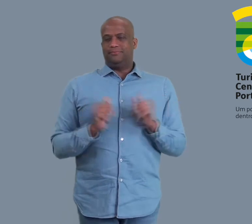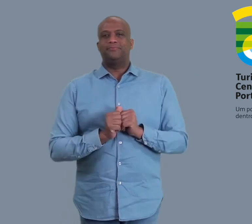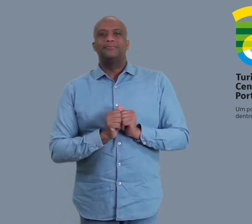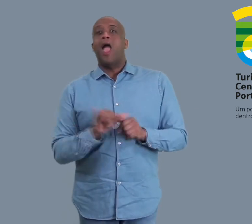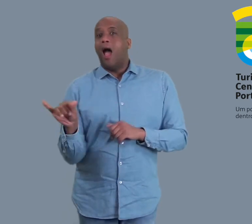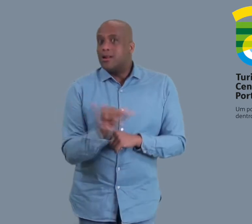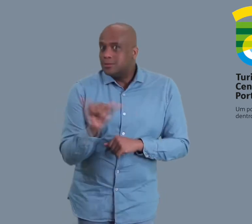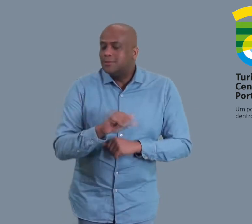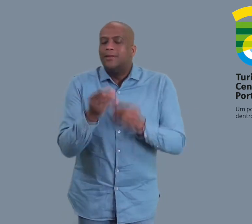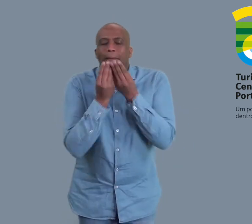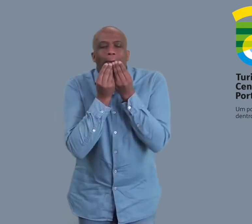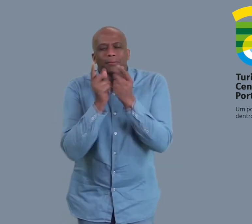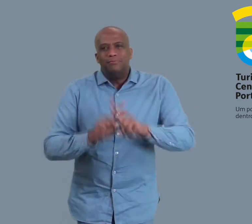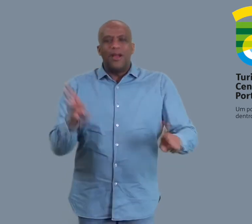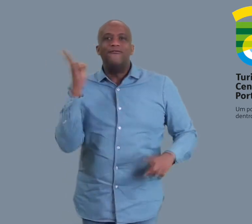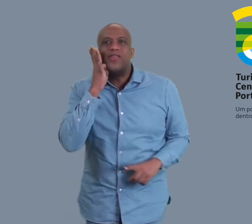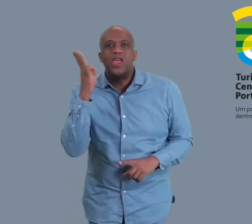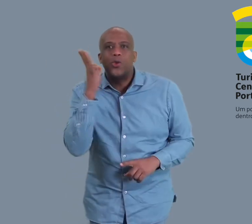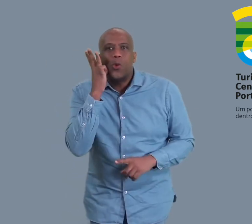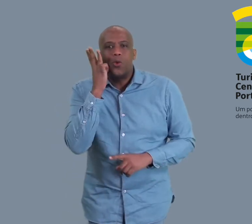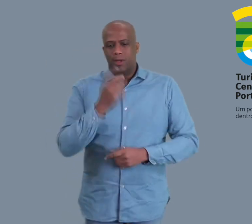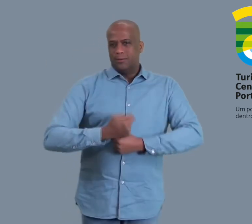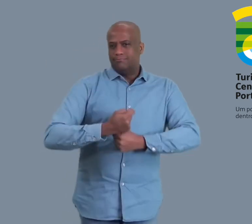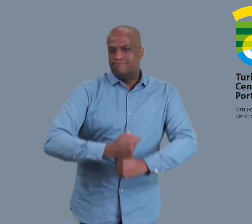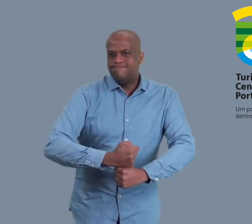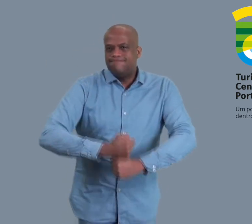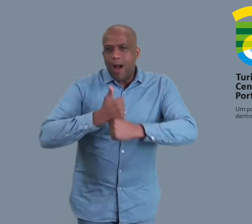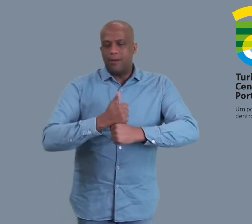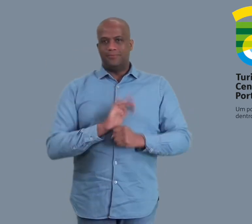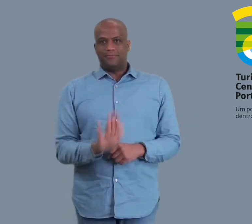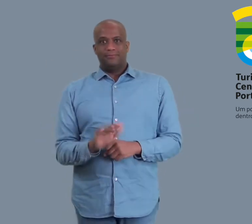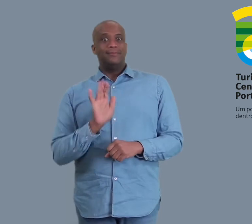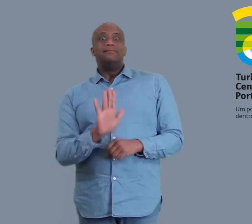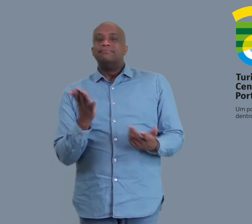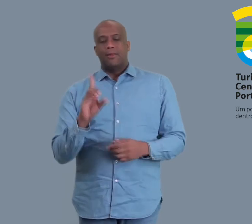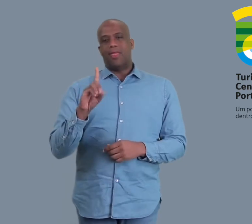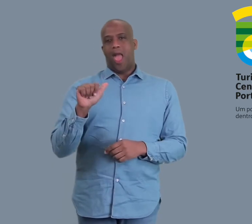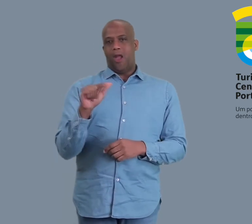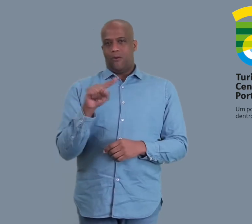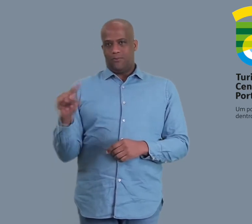Enjoy the wines and sparkling wines from the Dão, Bairrava,